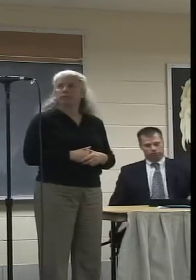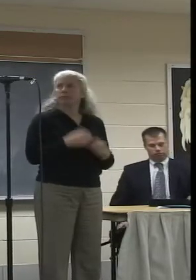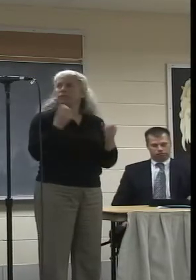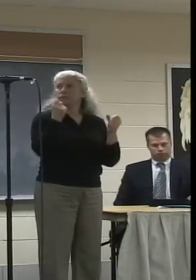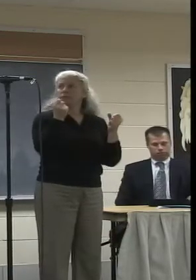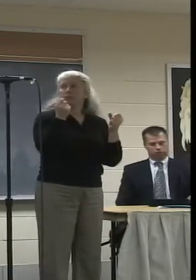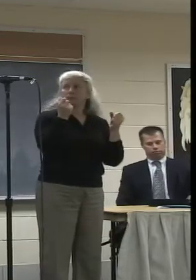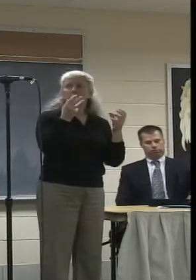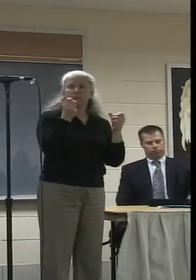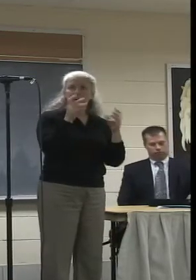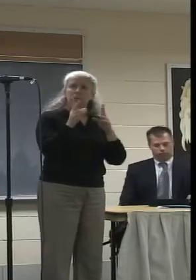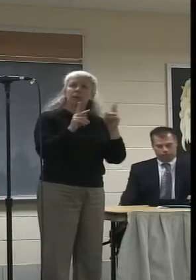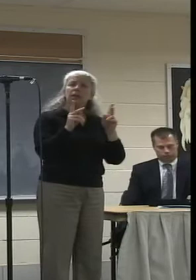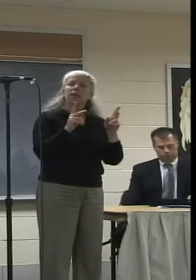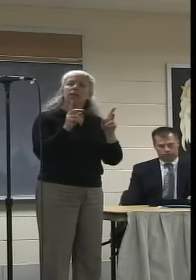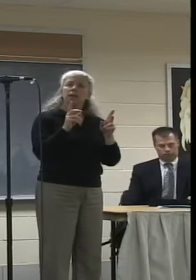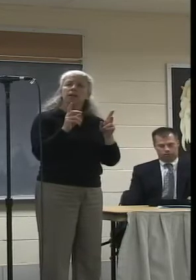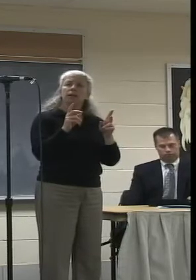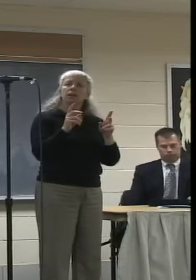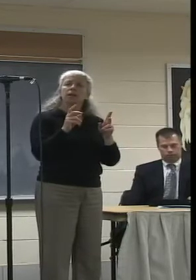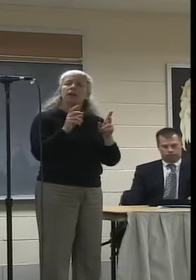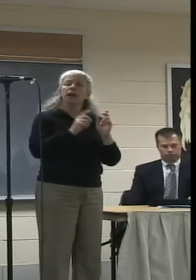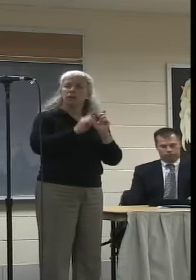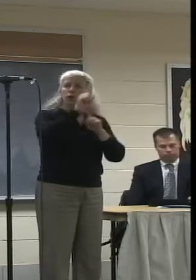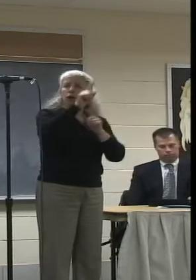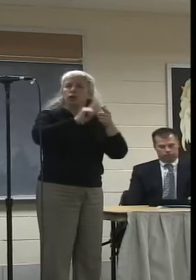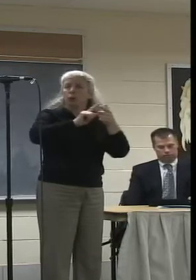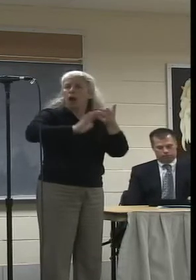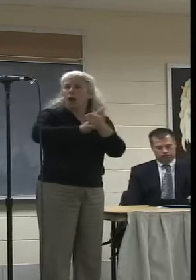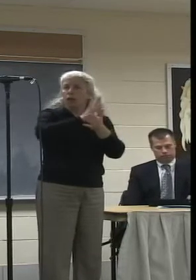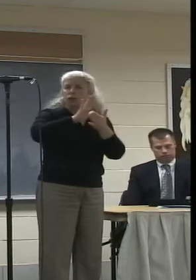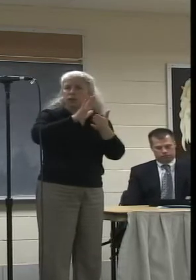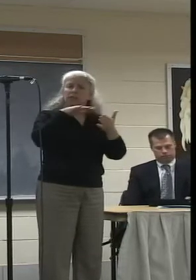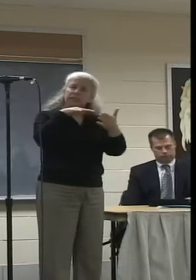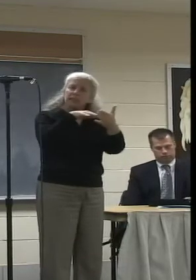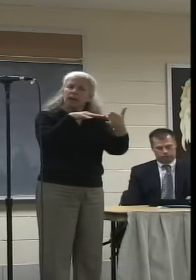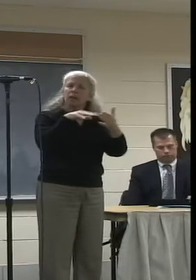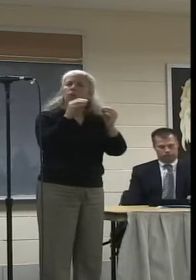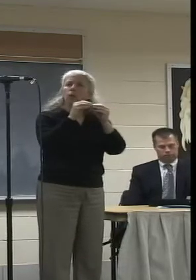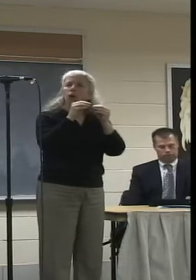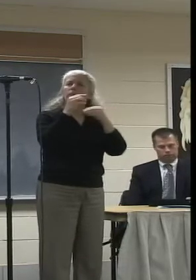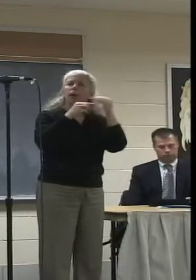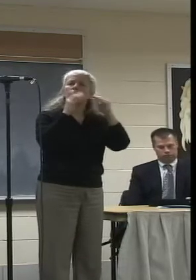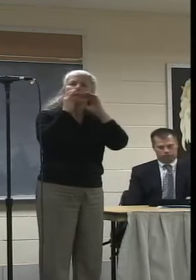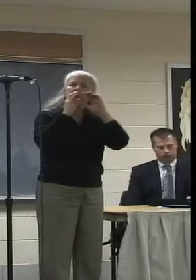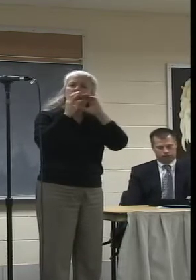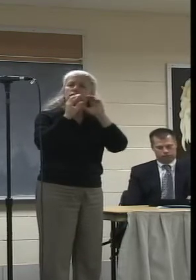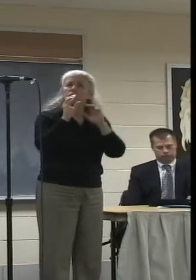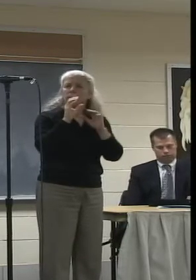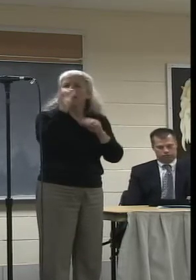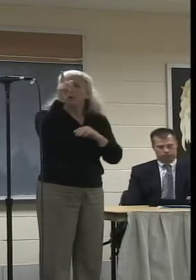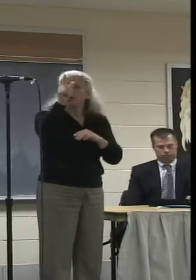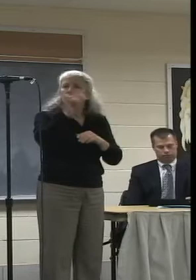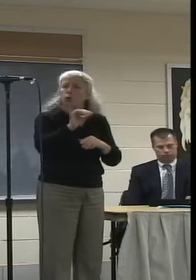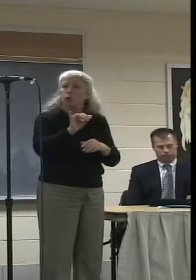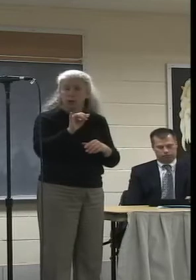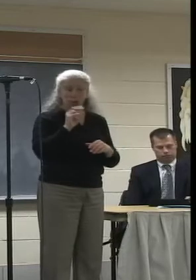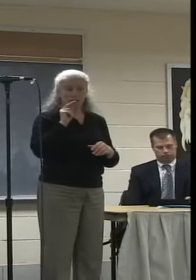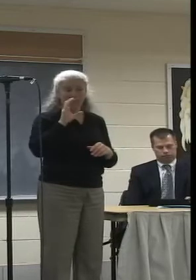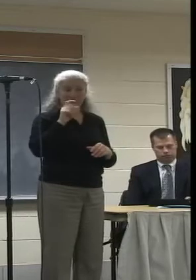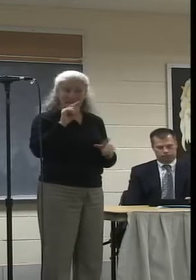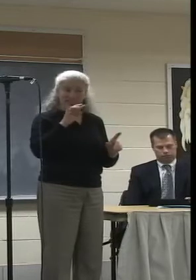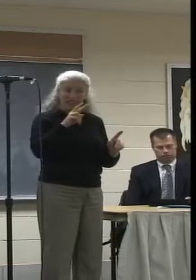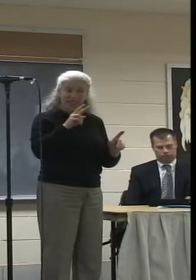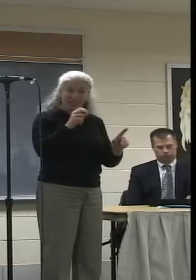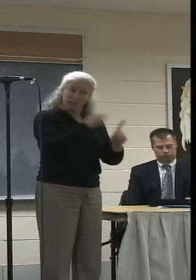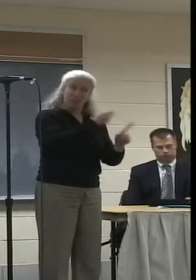on to study communications at the college level. So I think that had a huge impact for them. In terms